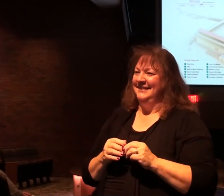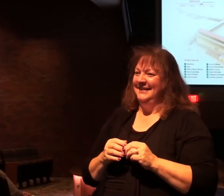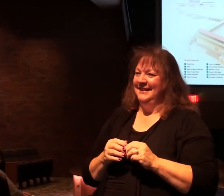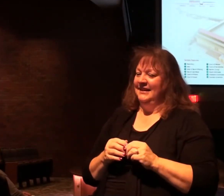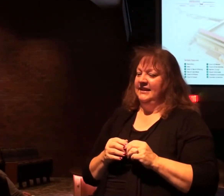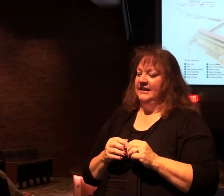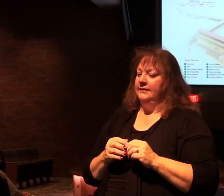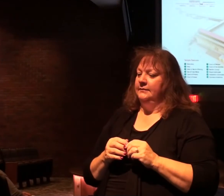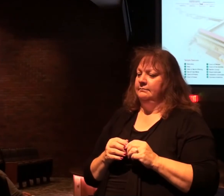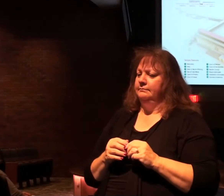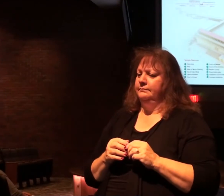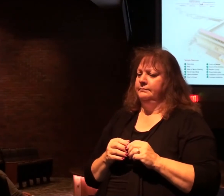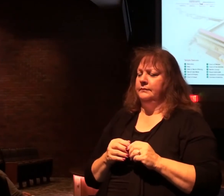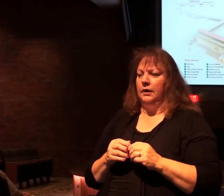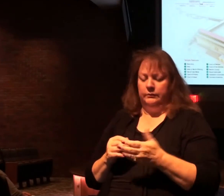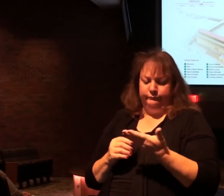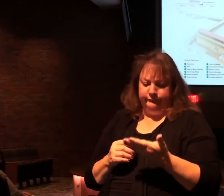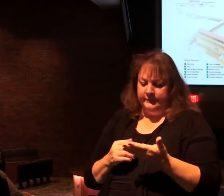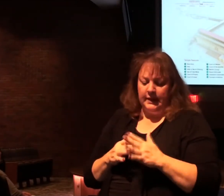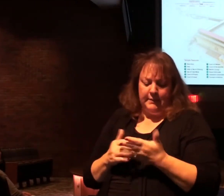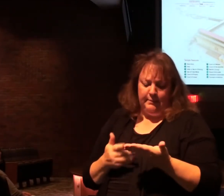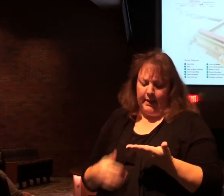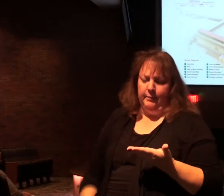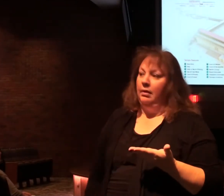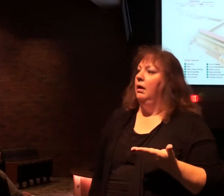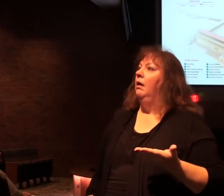This is where we... Oh, it's playing right on my Bible.